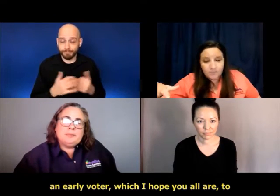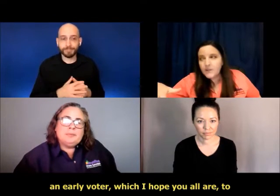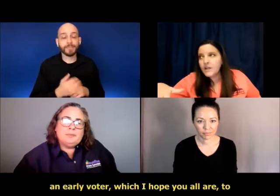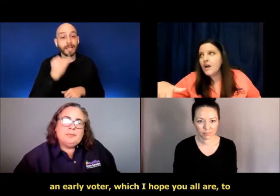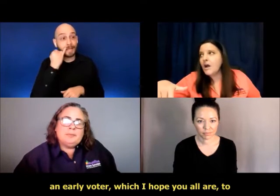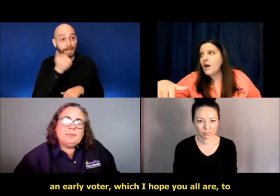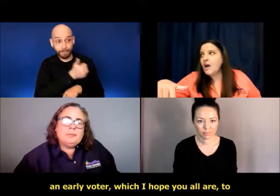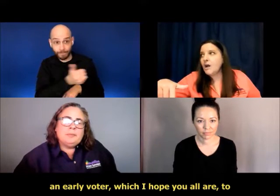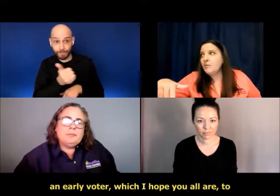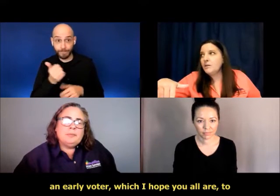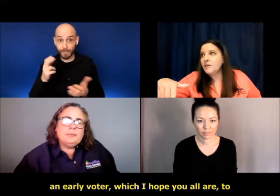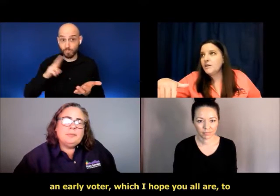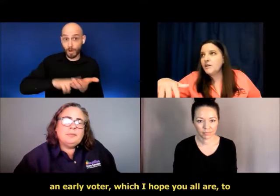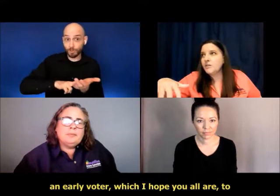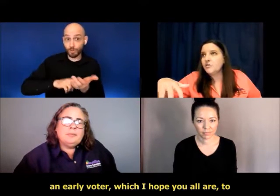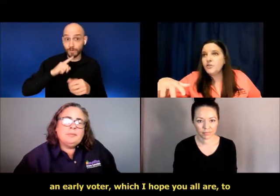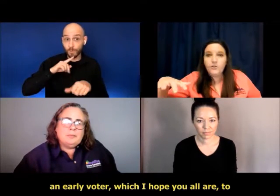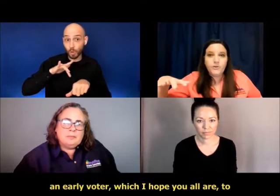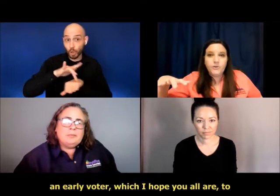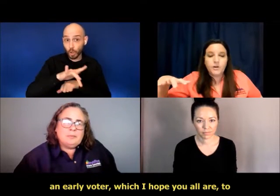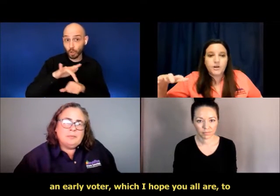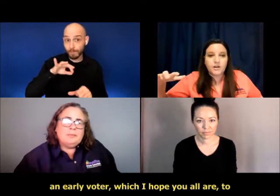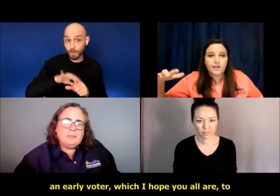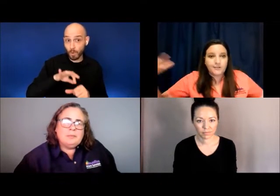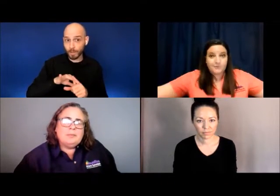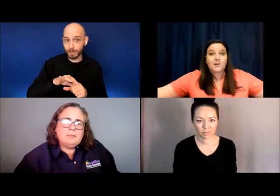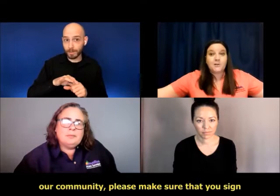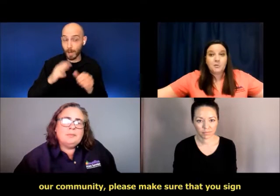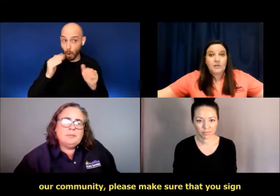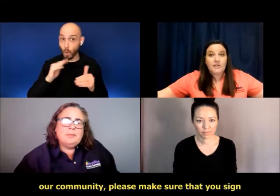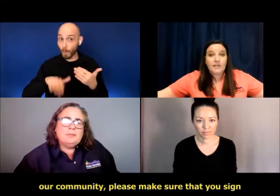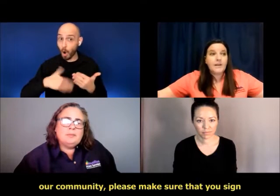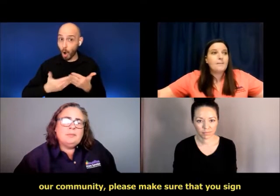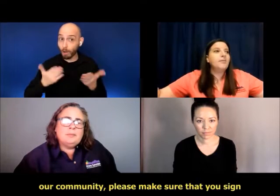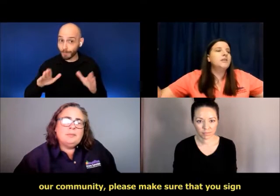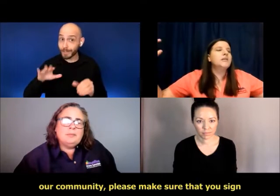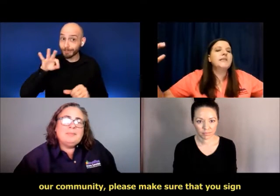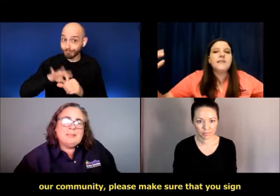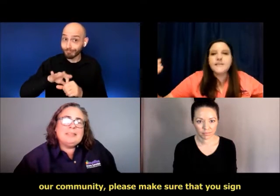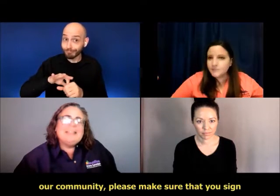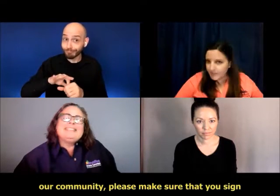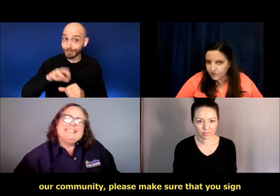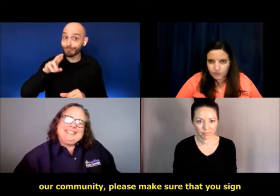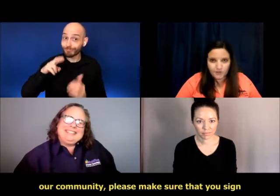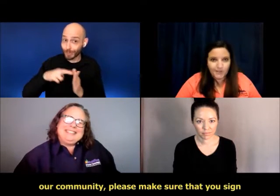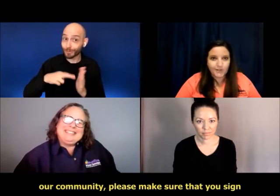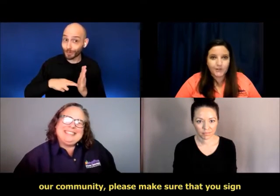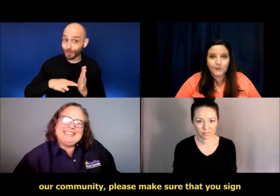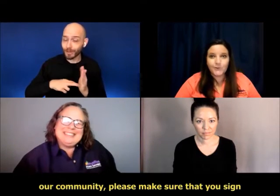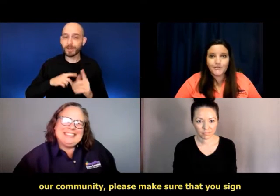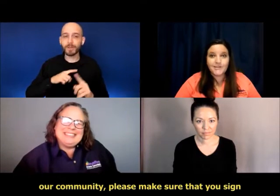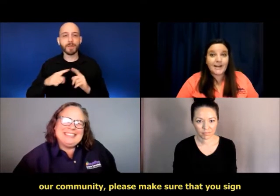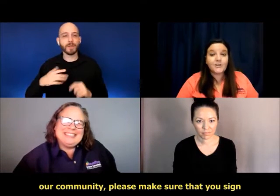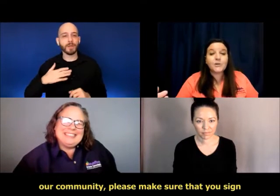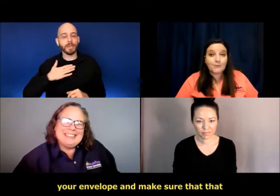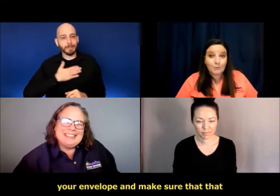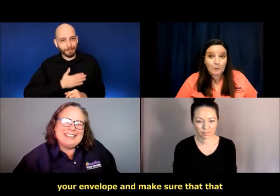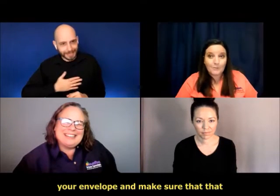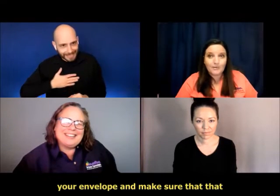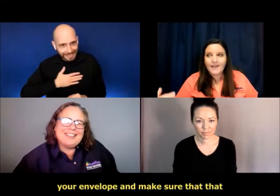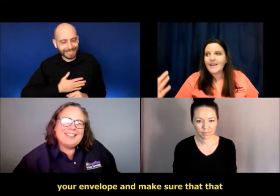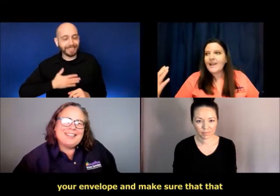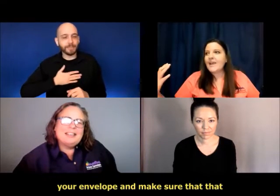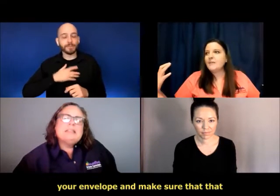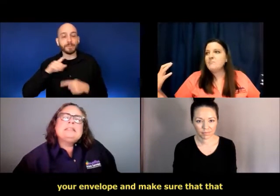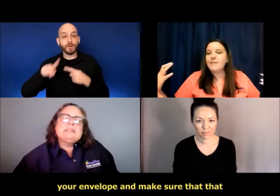you all are, um, to our, to our community, please make sure that you sign your